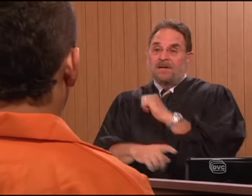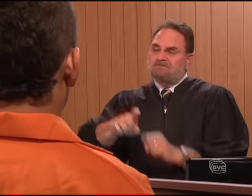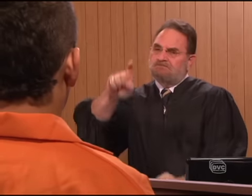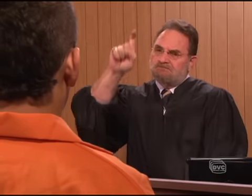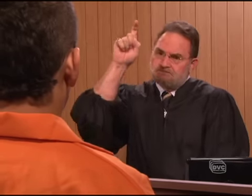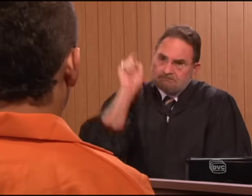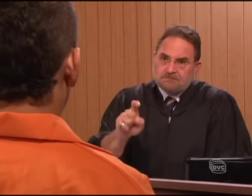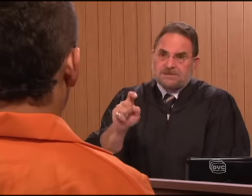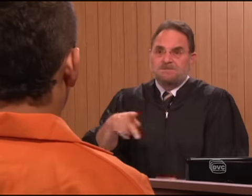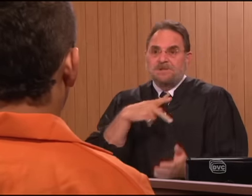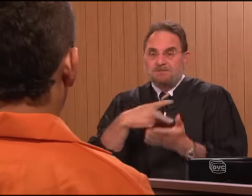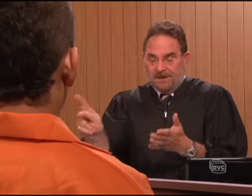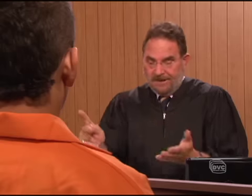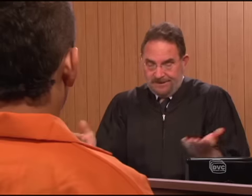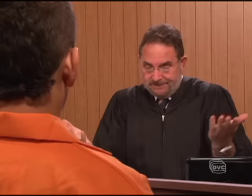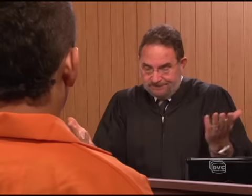Punishment must be paid.